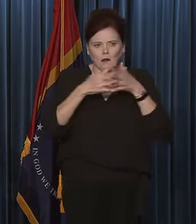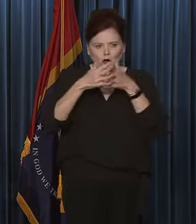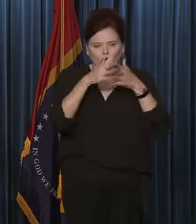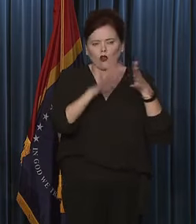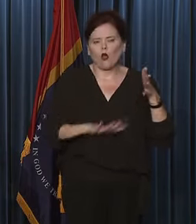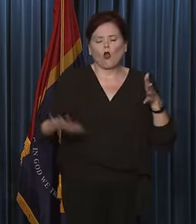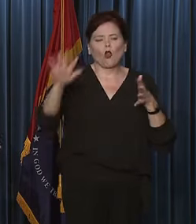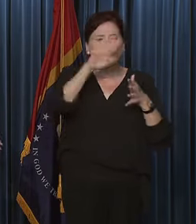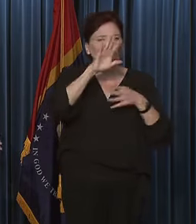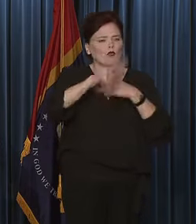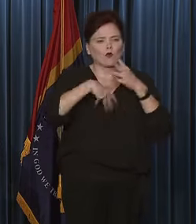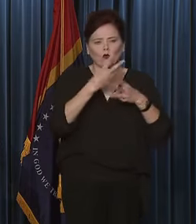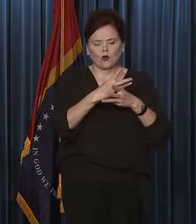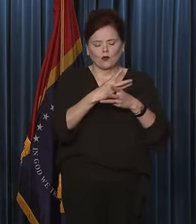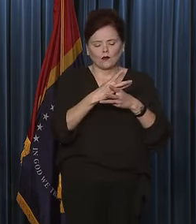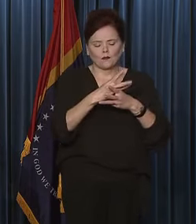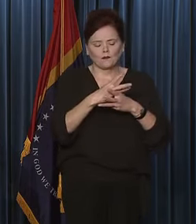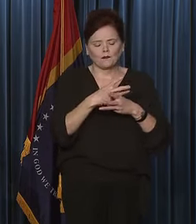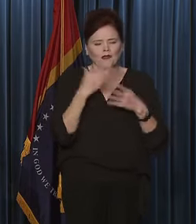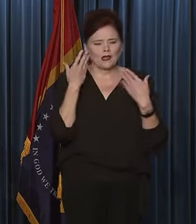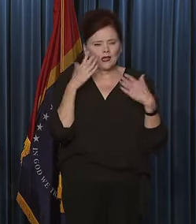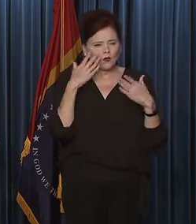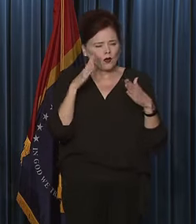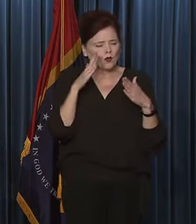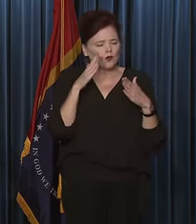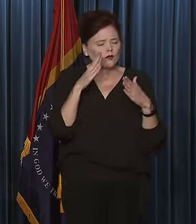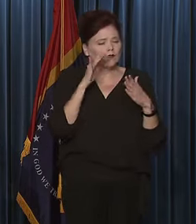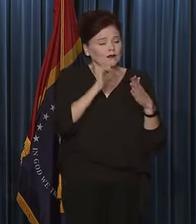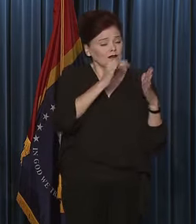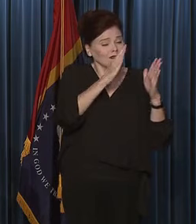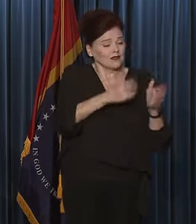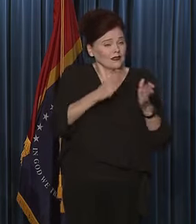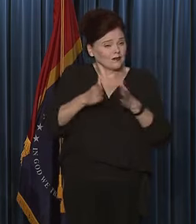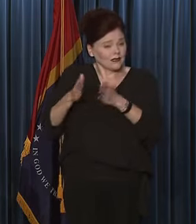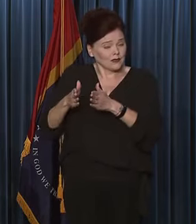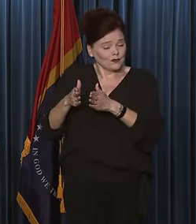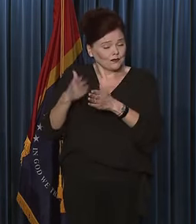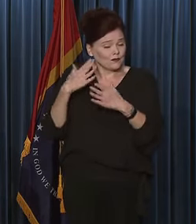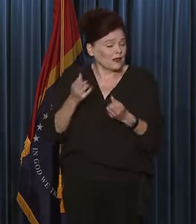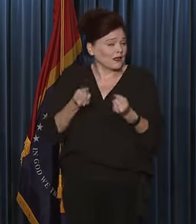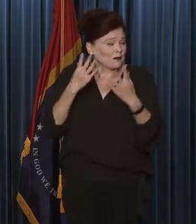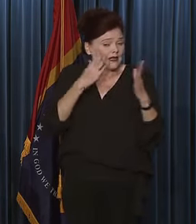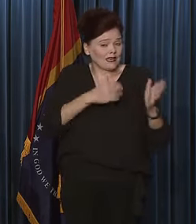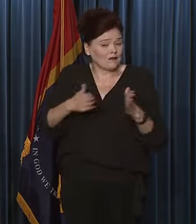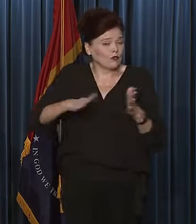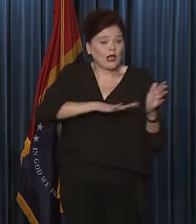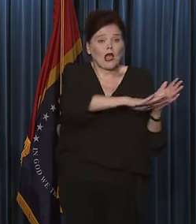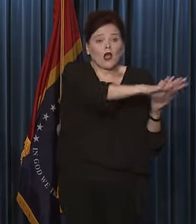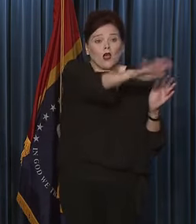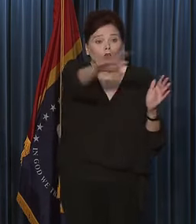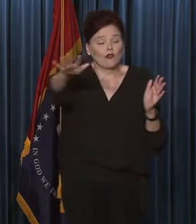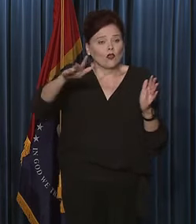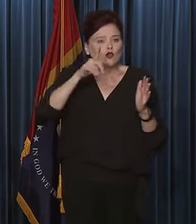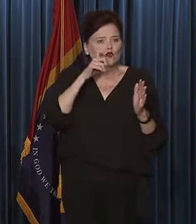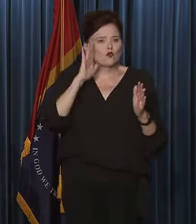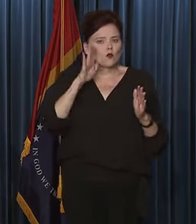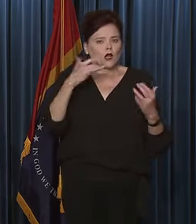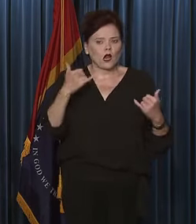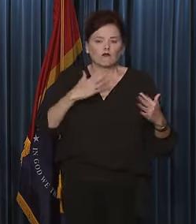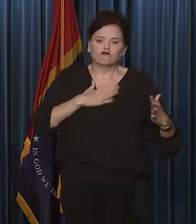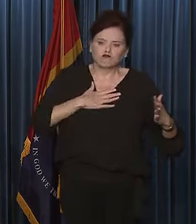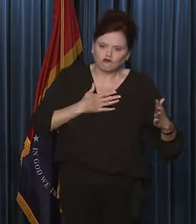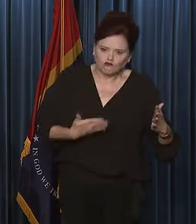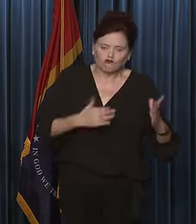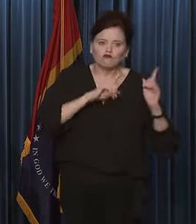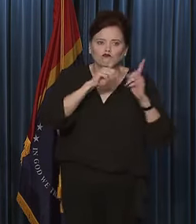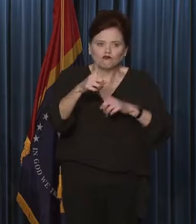globe. And so I don't know that, that individuals, um, I don't know how many individuals there are out there that, that, that, will now go get the shot because